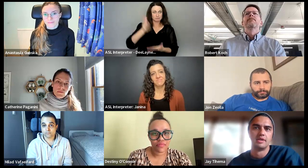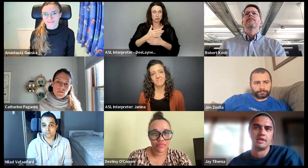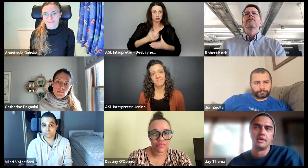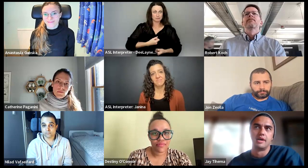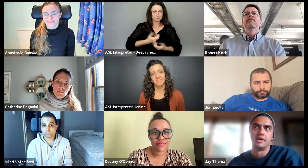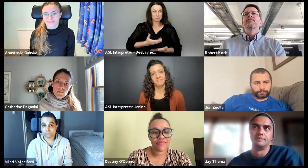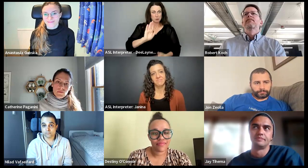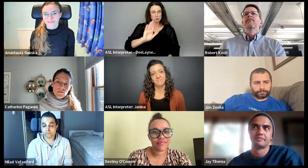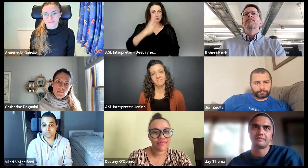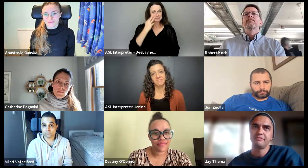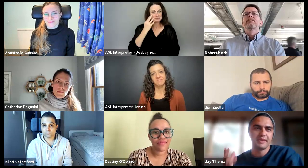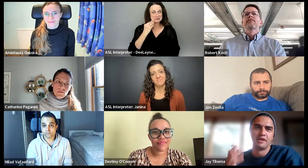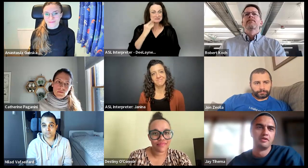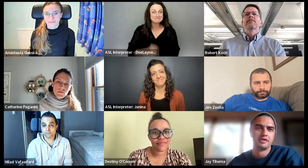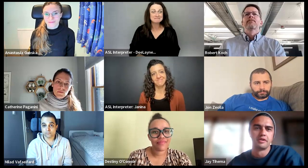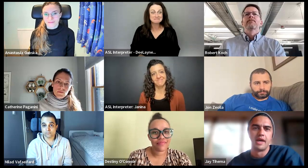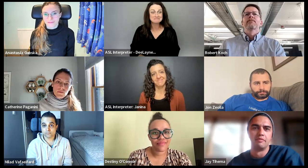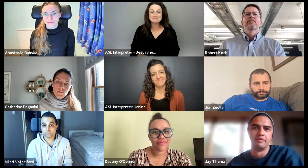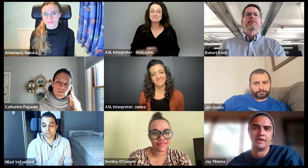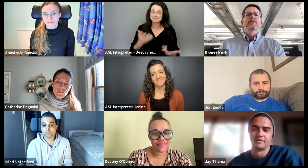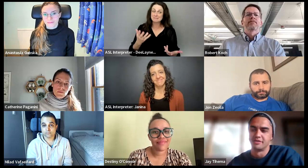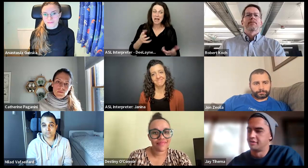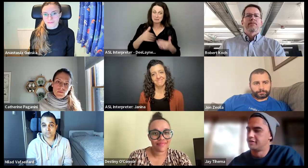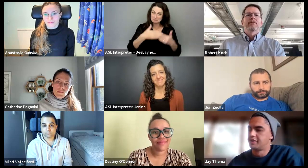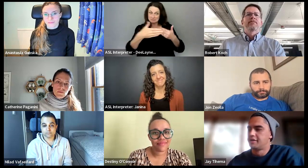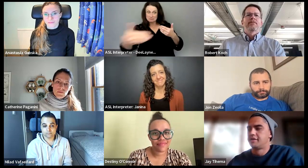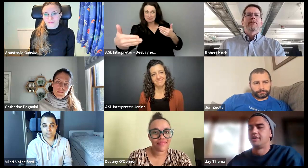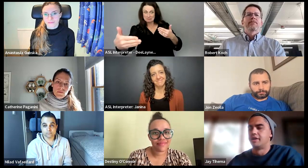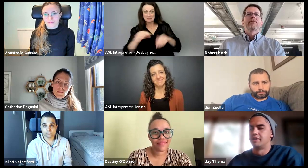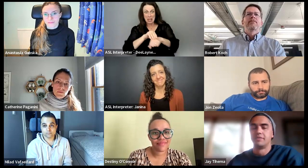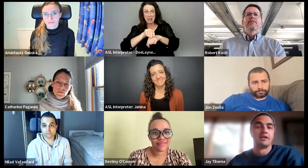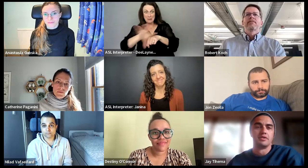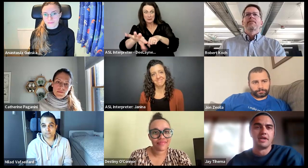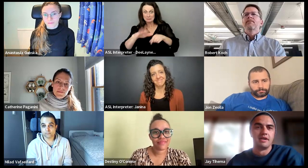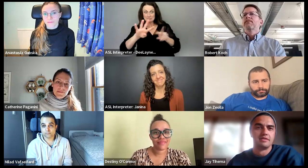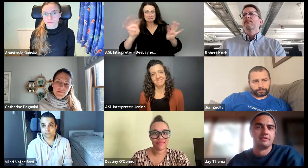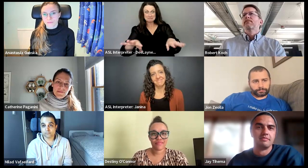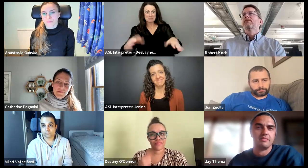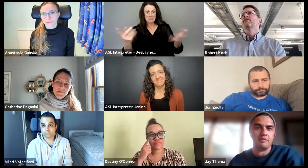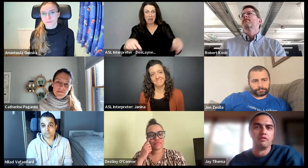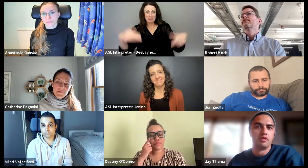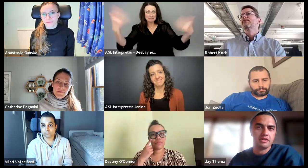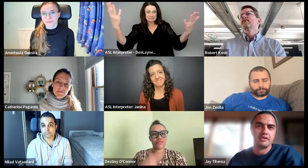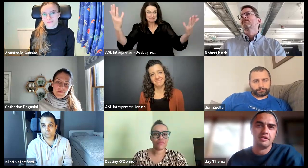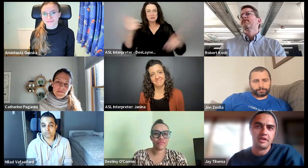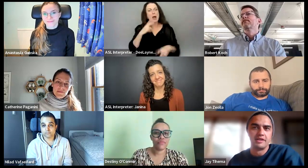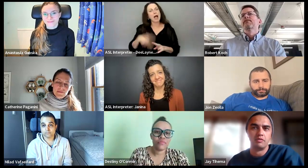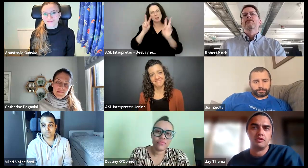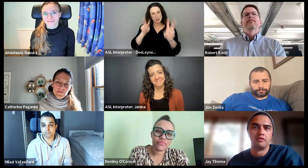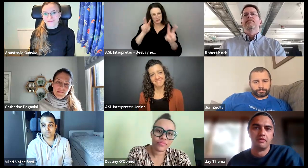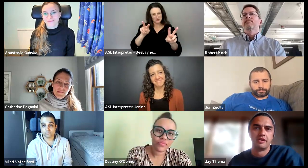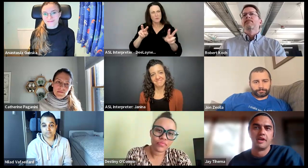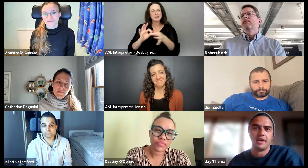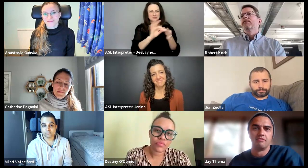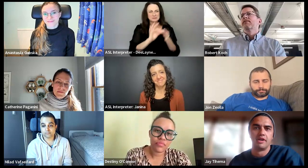and, um, yeah, who knows what could happen from there. So, um, yeah, I just want to say, I'm looking forward to connecting